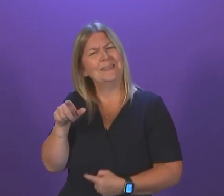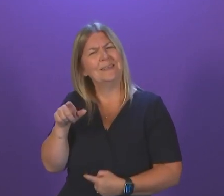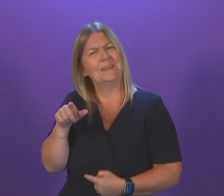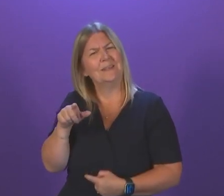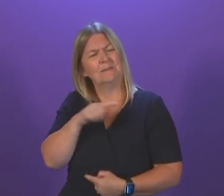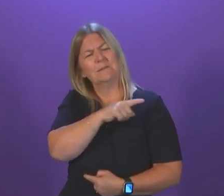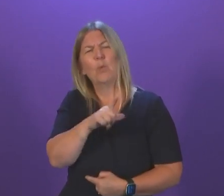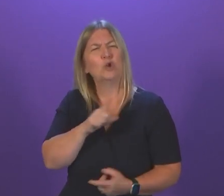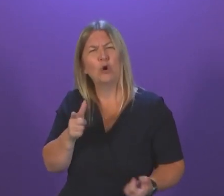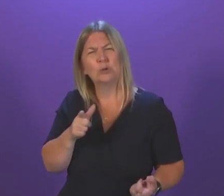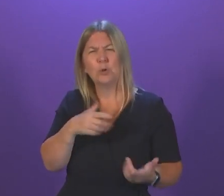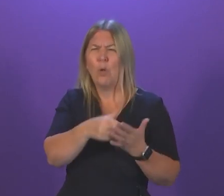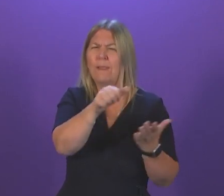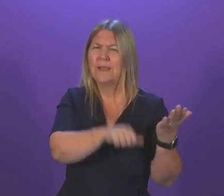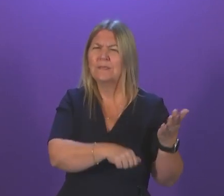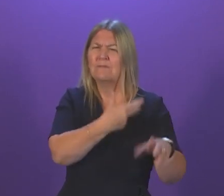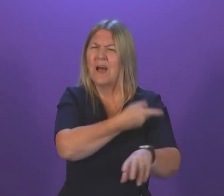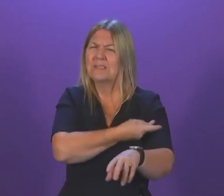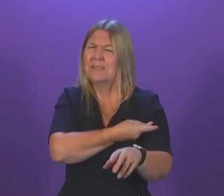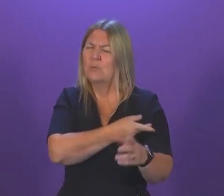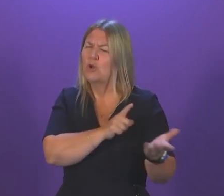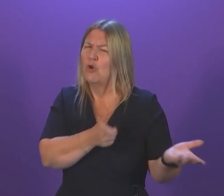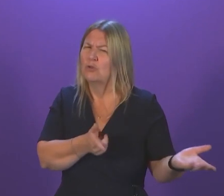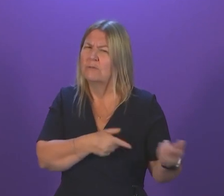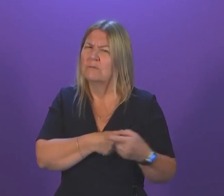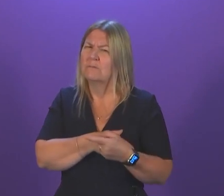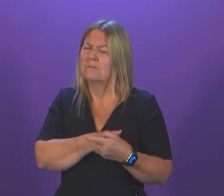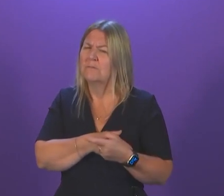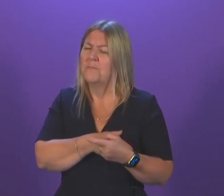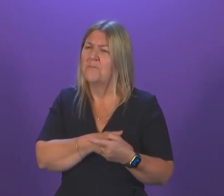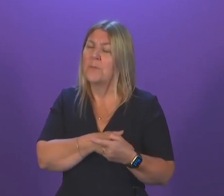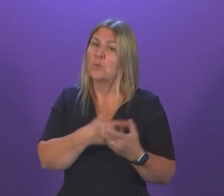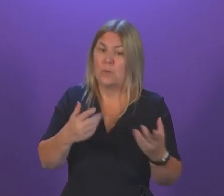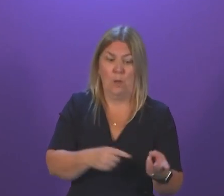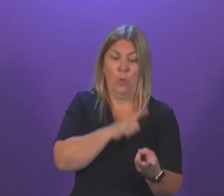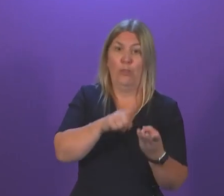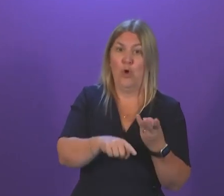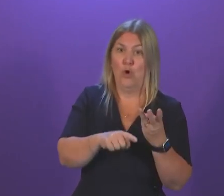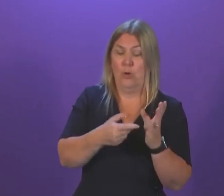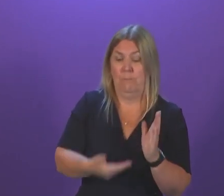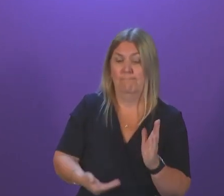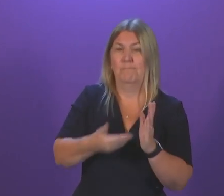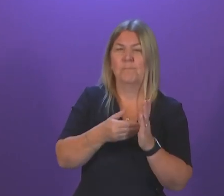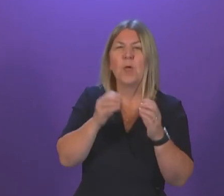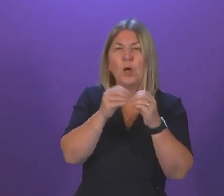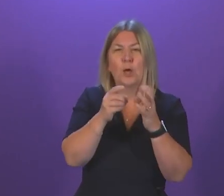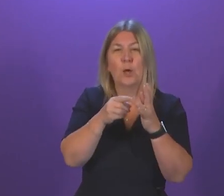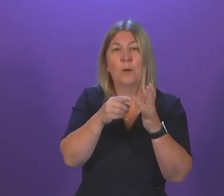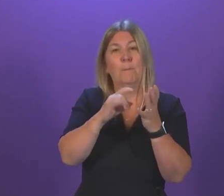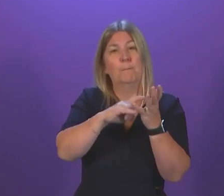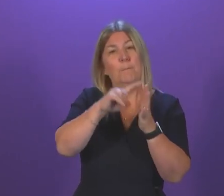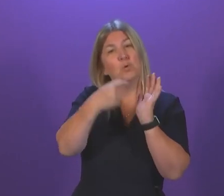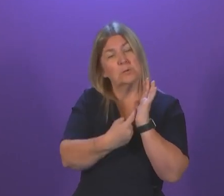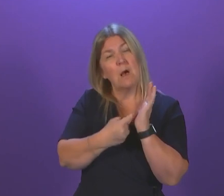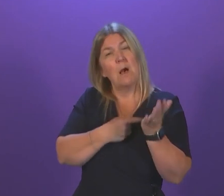But I just wonder if it's maybe time to question why they wouldn't be a priority for the booster programme, because it perhaps should be